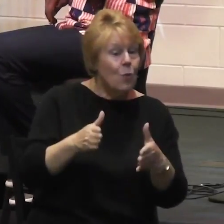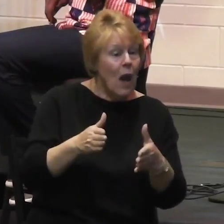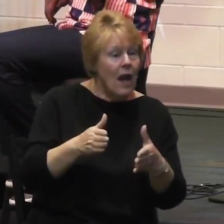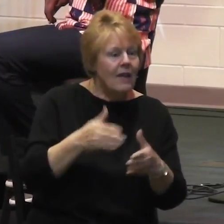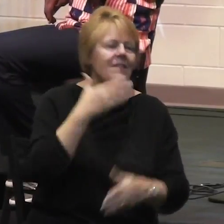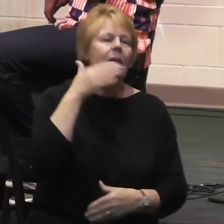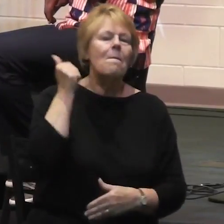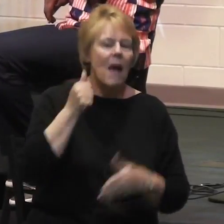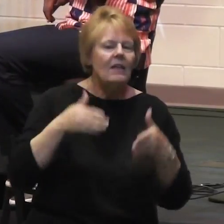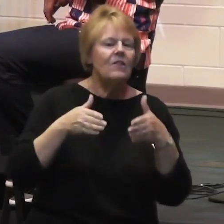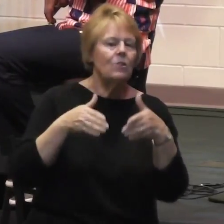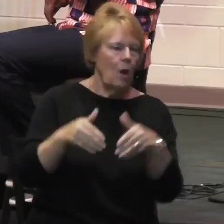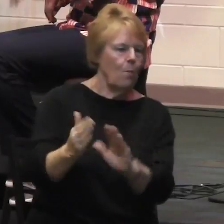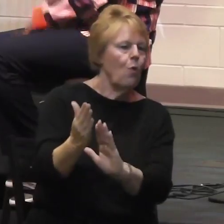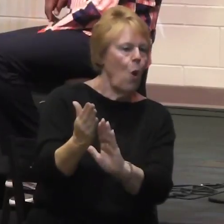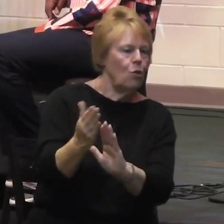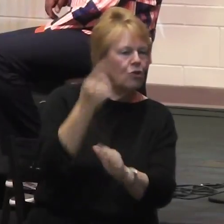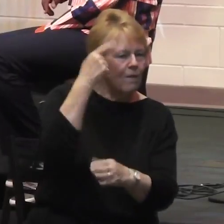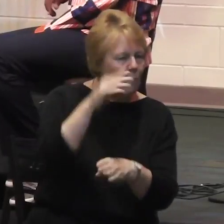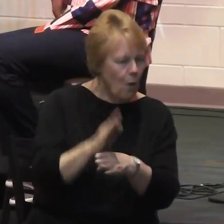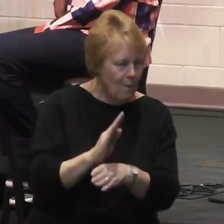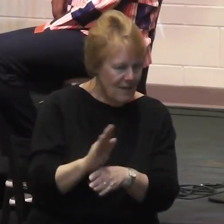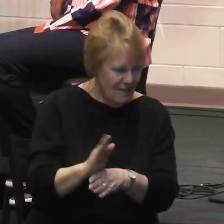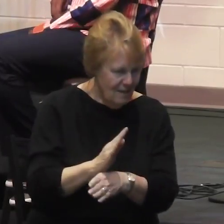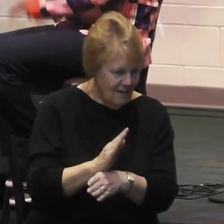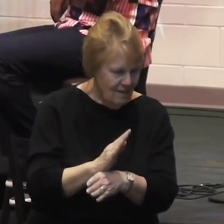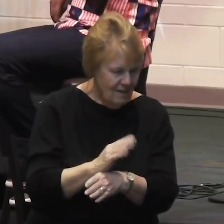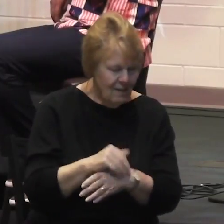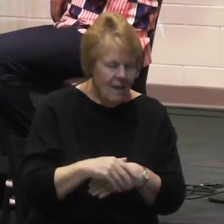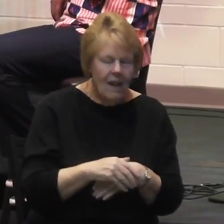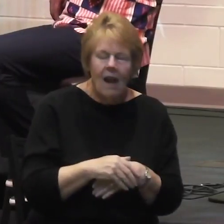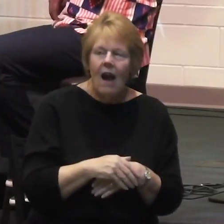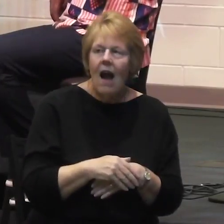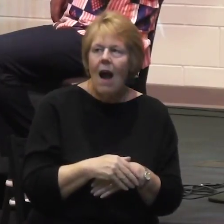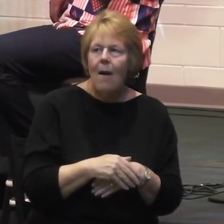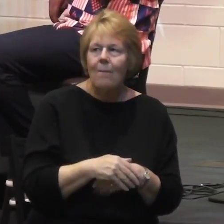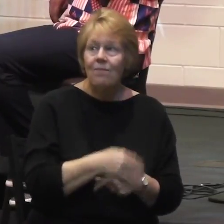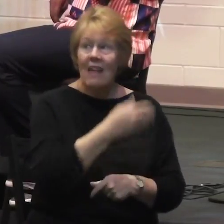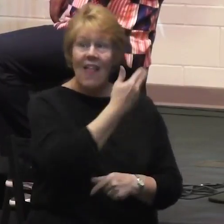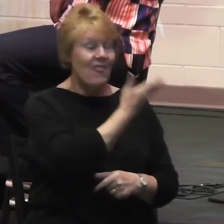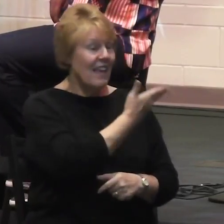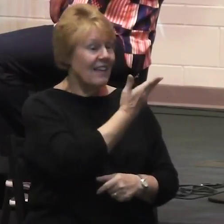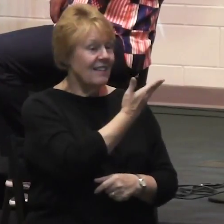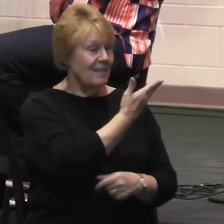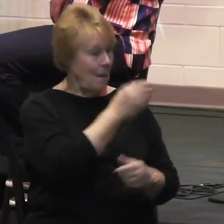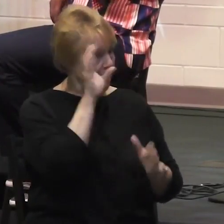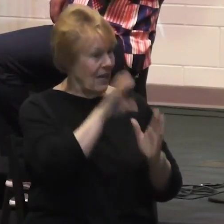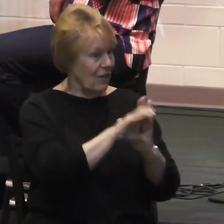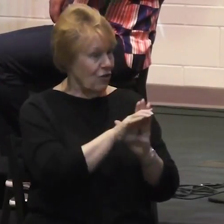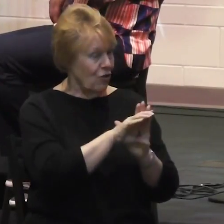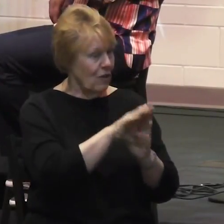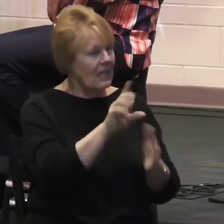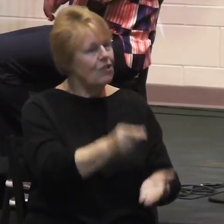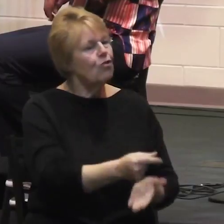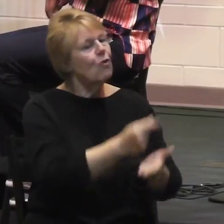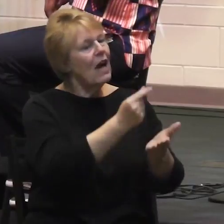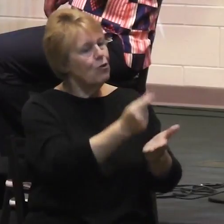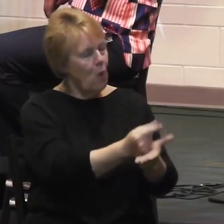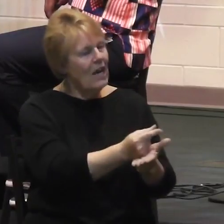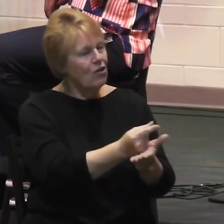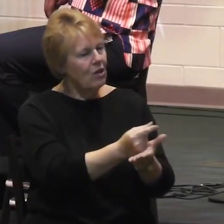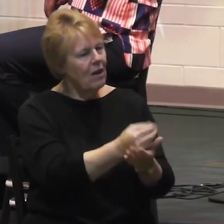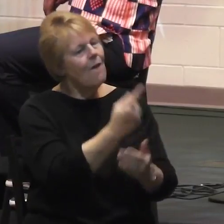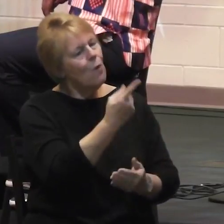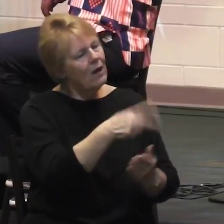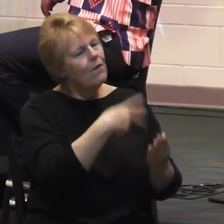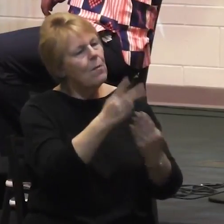I think there's a slide there of a graduation. Yeah, this is a graduation of one of the programs that we have in the church